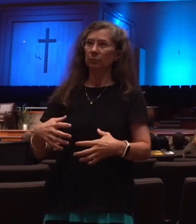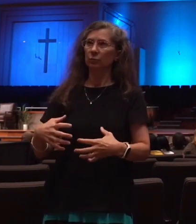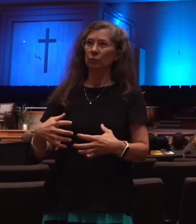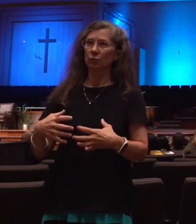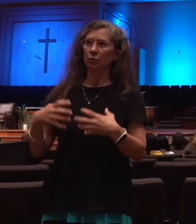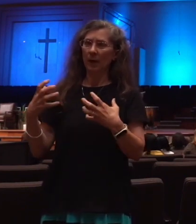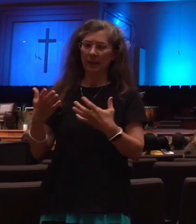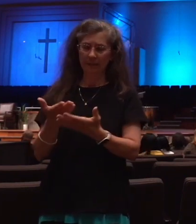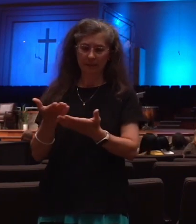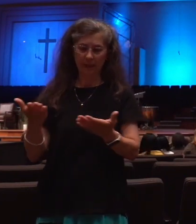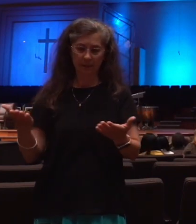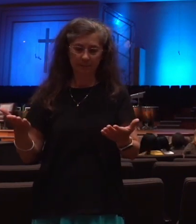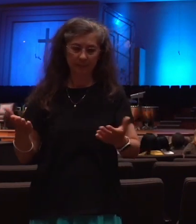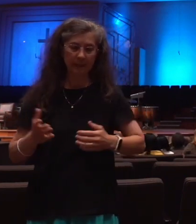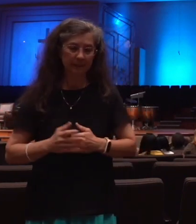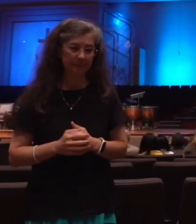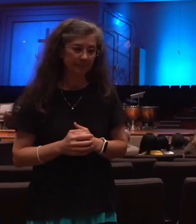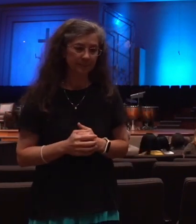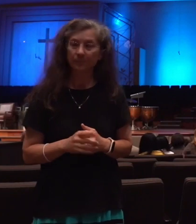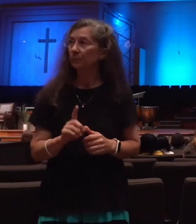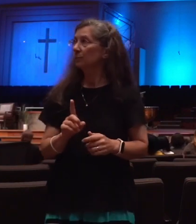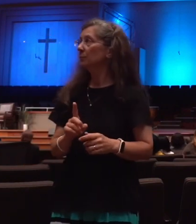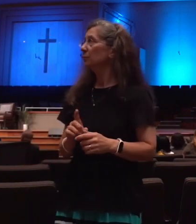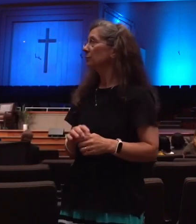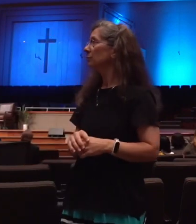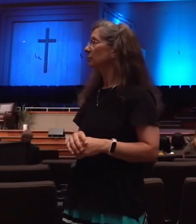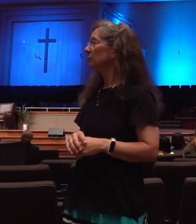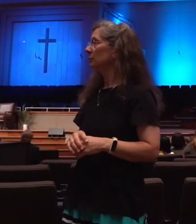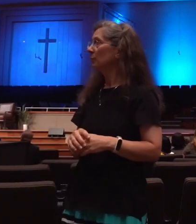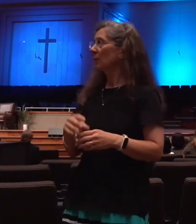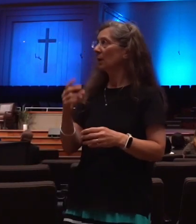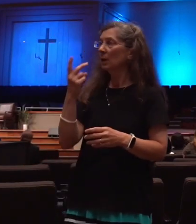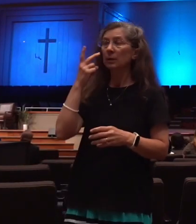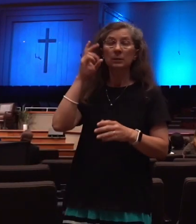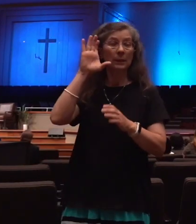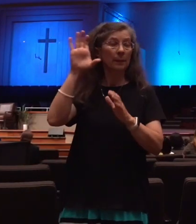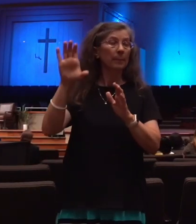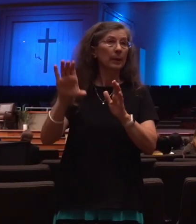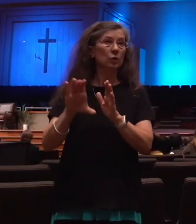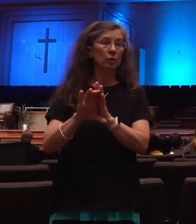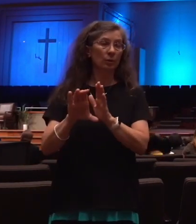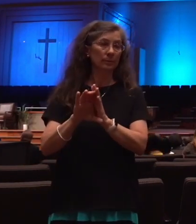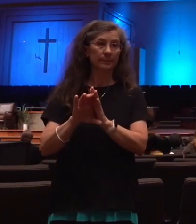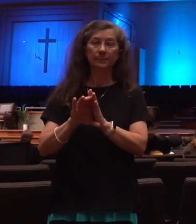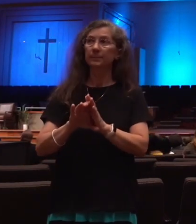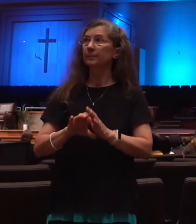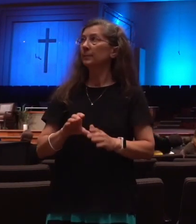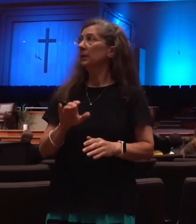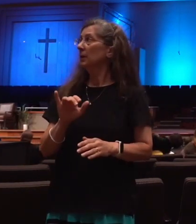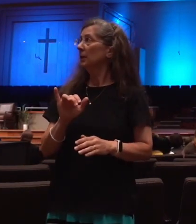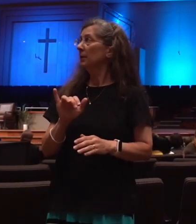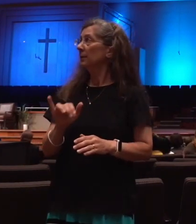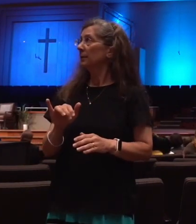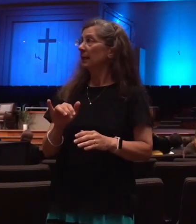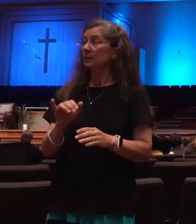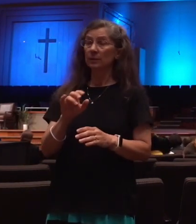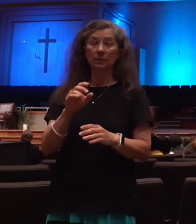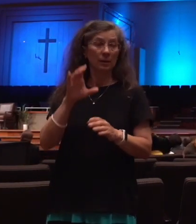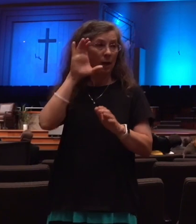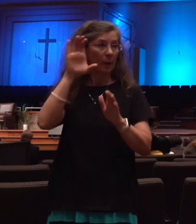Now, if we can put up that first chart, this is going to give you the breakdown of the 70-week prophecy.